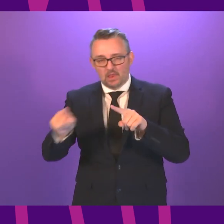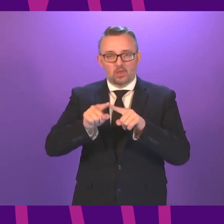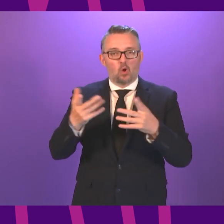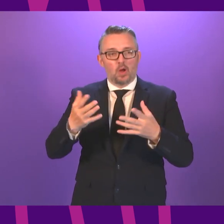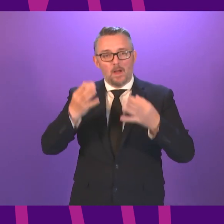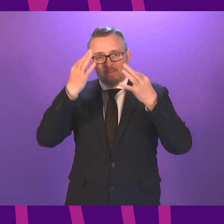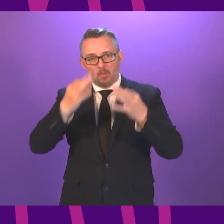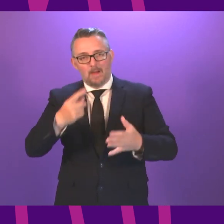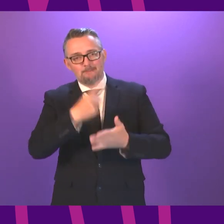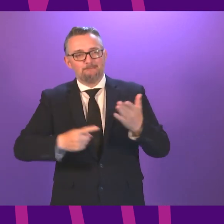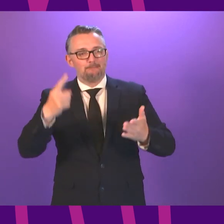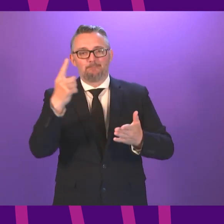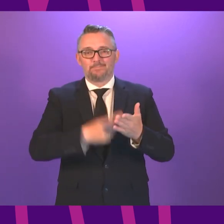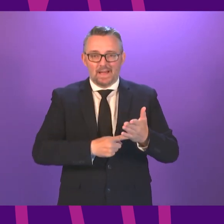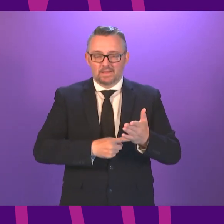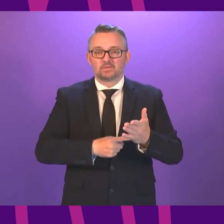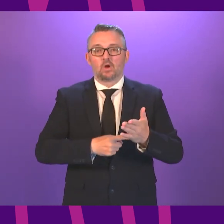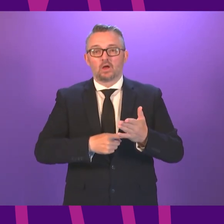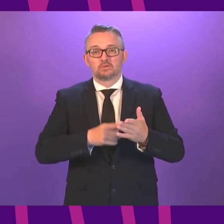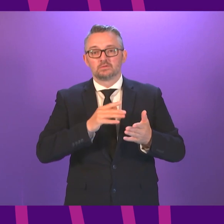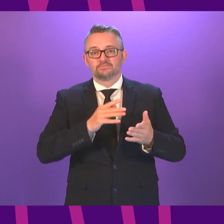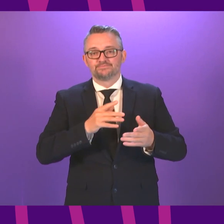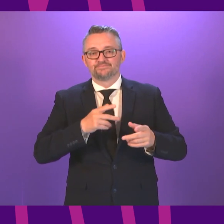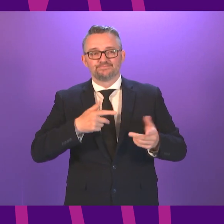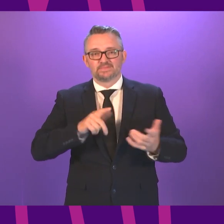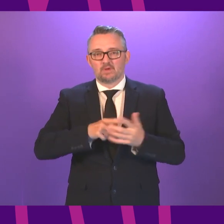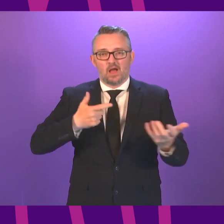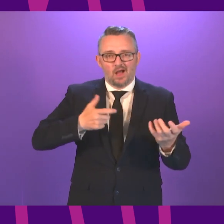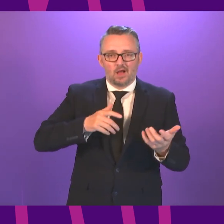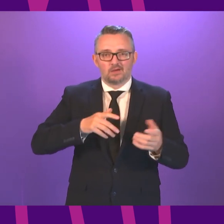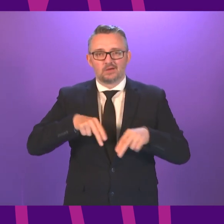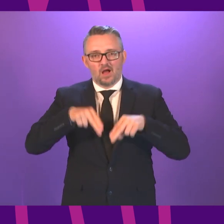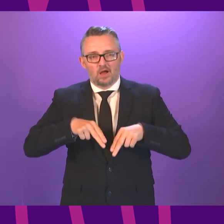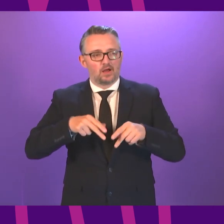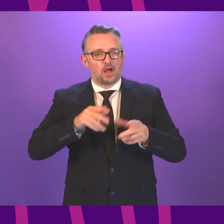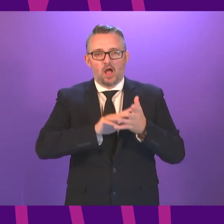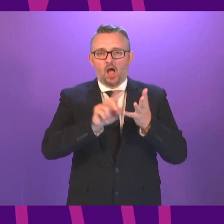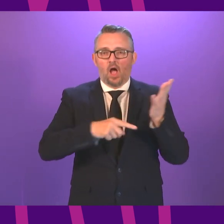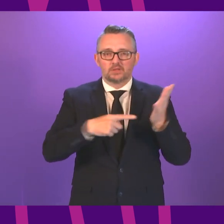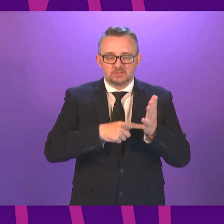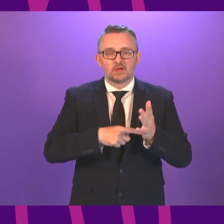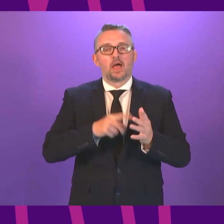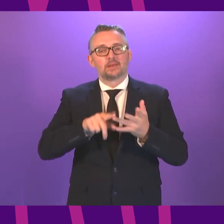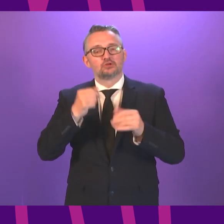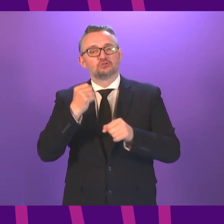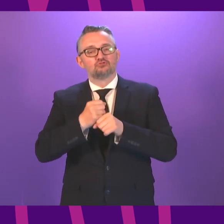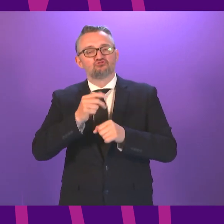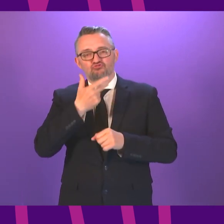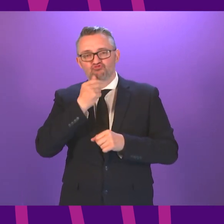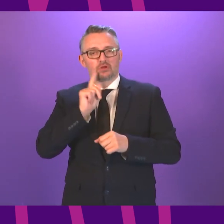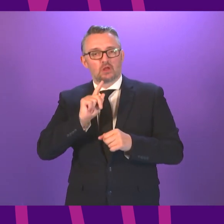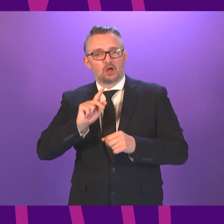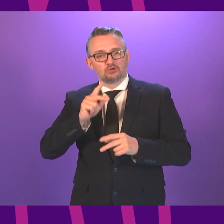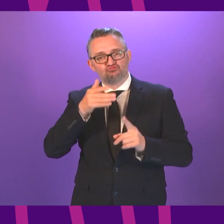reform of the gender recognition act would all be paused due to a lack of parliamentary time caused by the pandemic